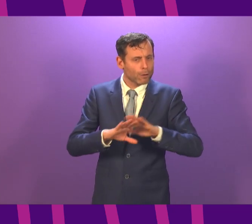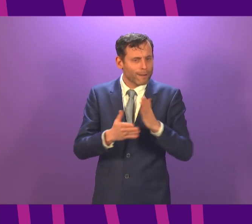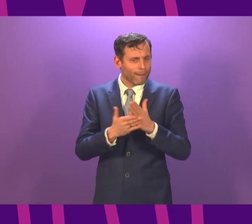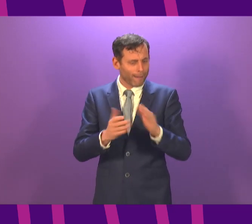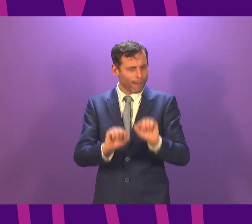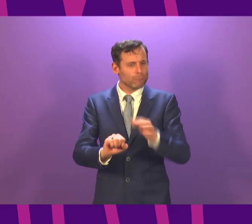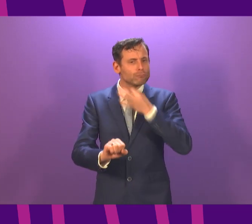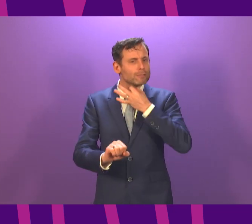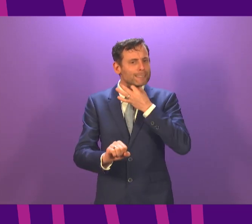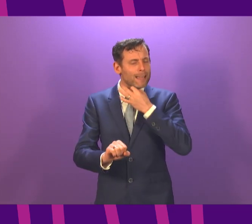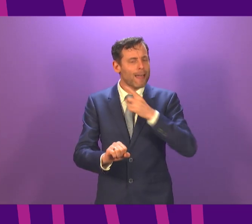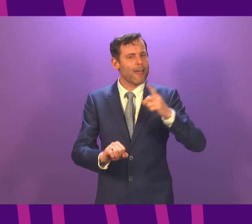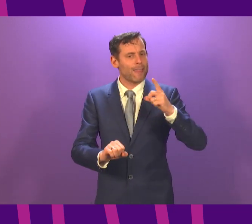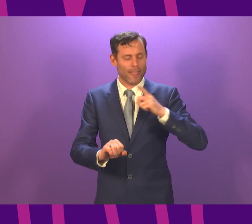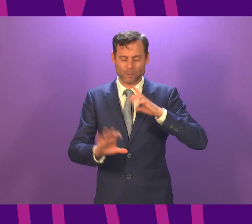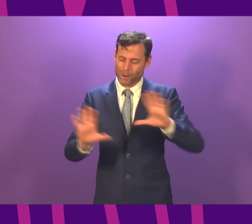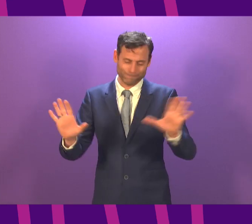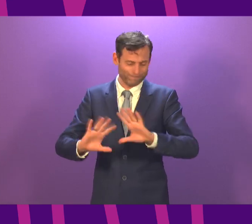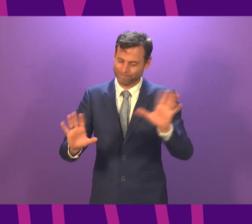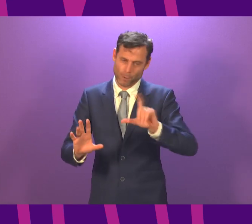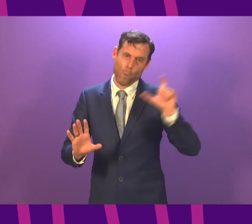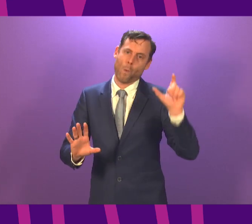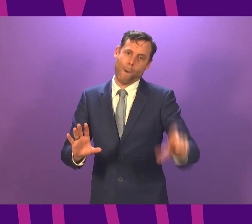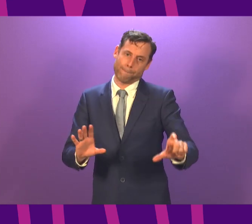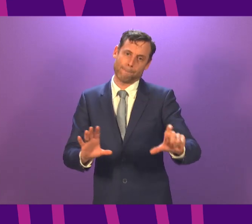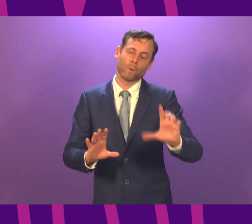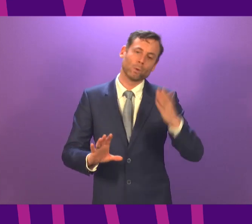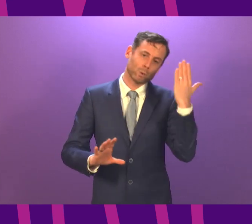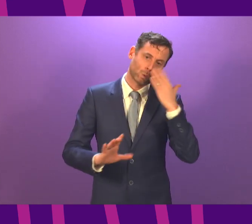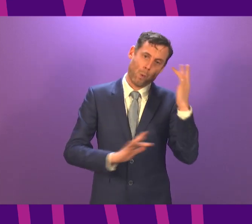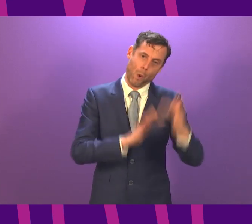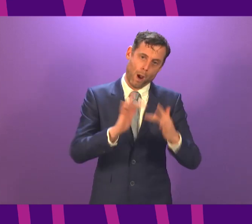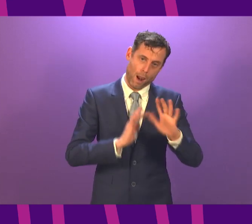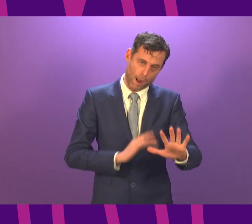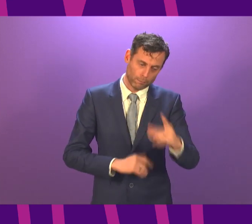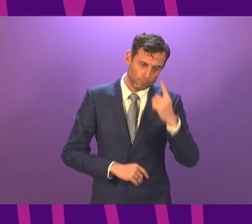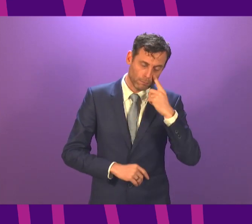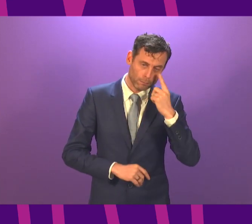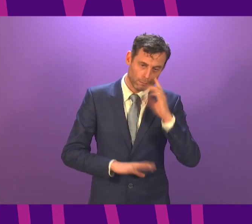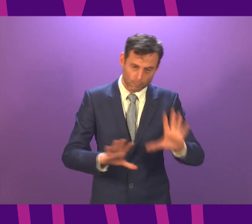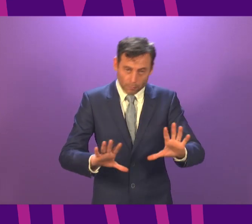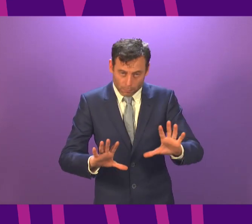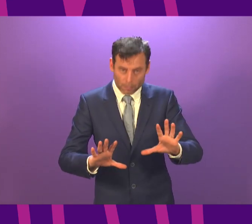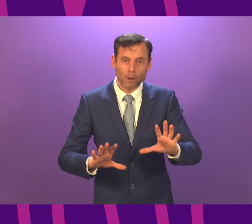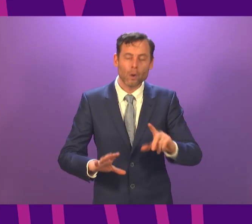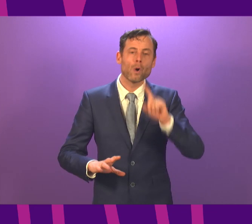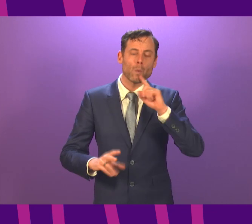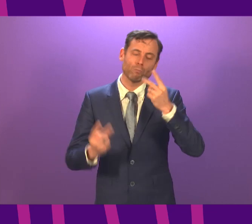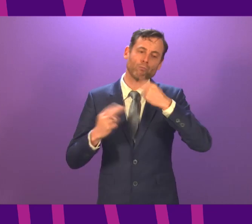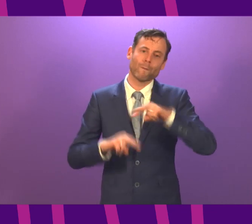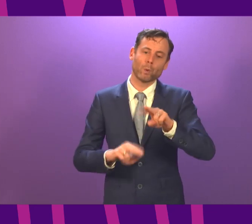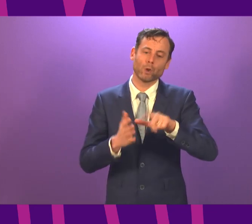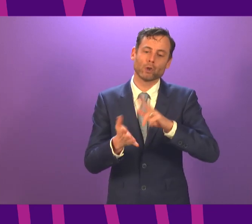approach at this stage and that is why most pupils will be learning online for at least the rest of the month. We will review on 18 January